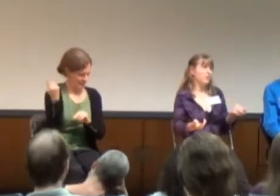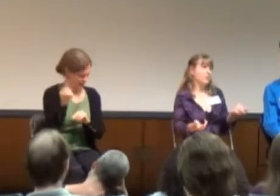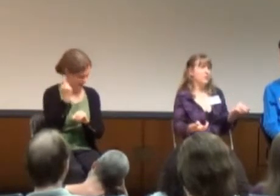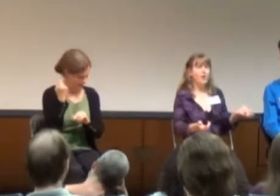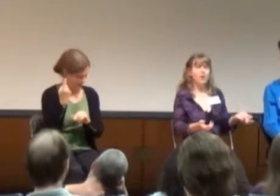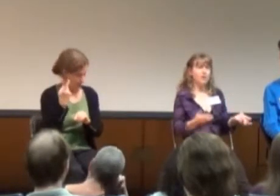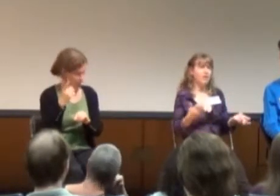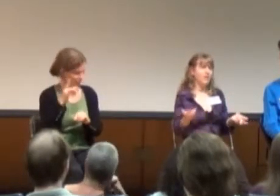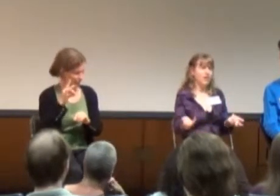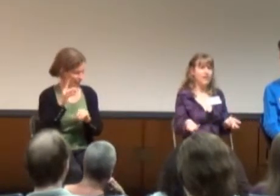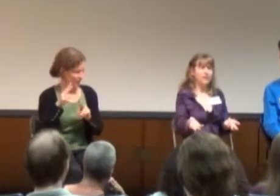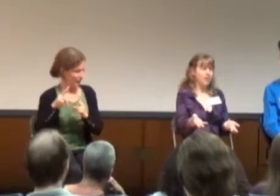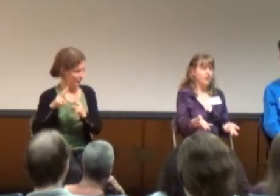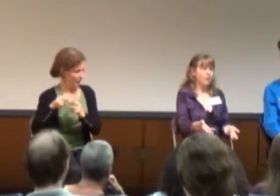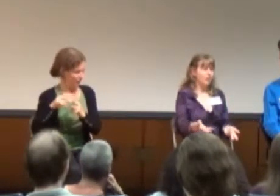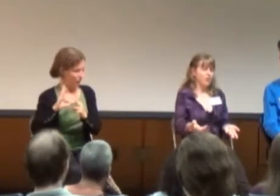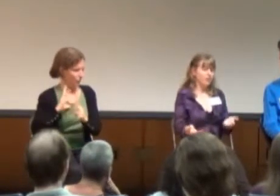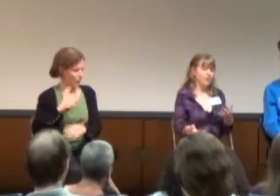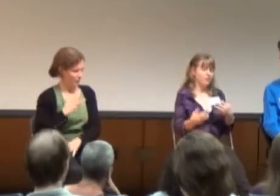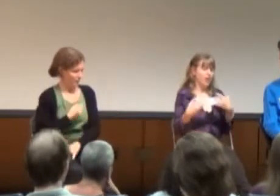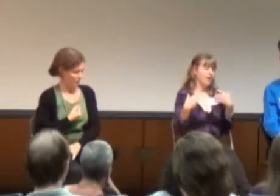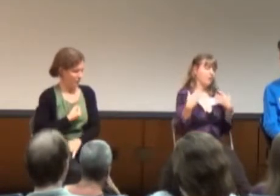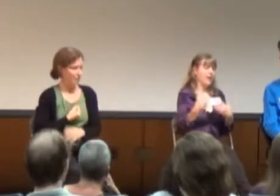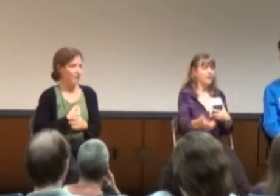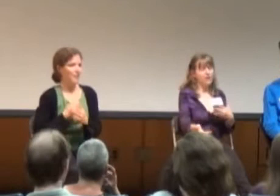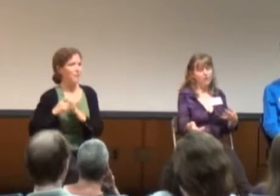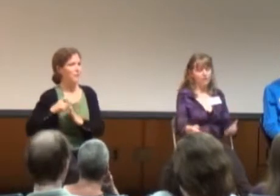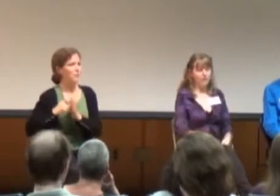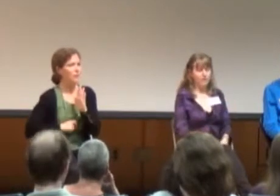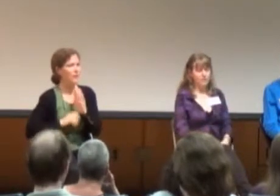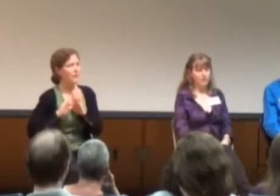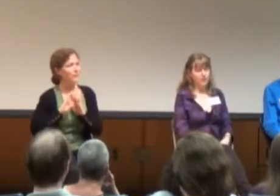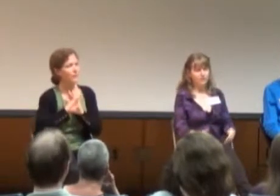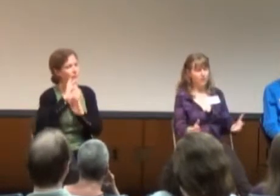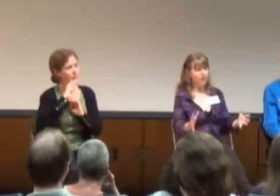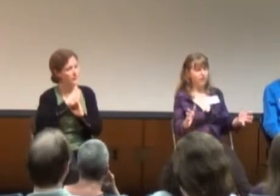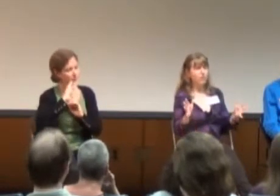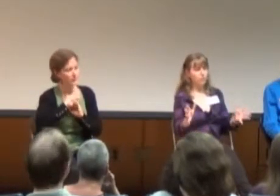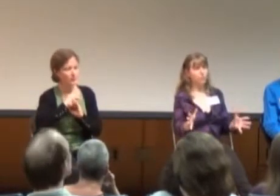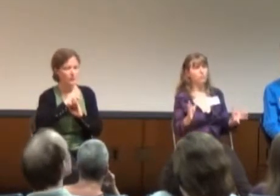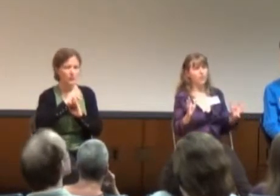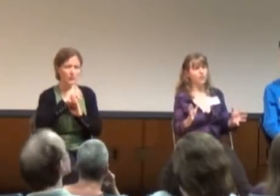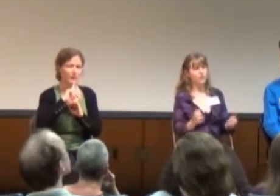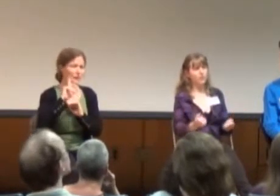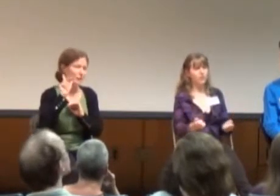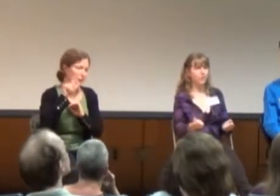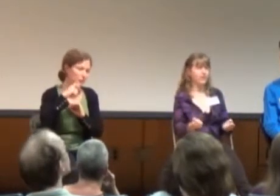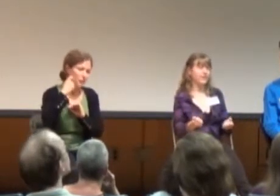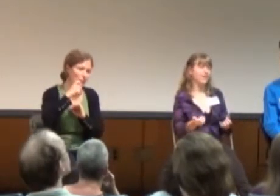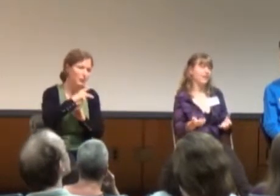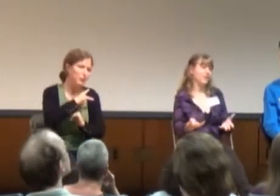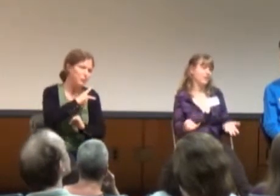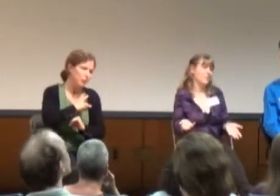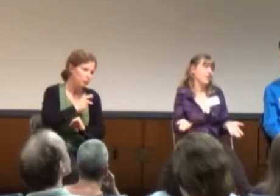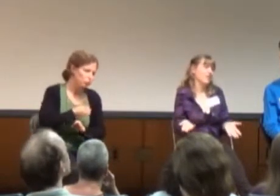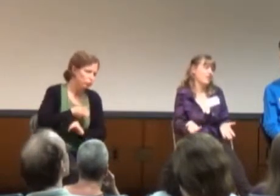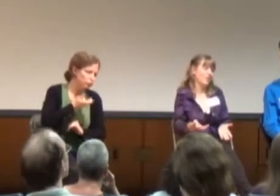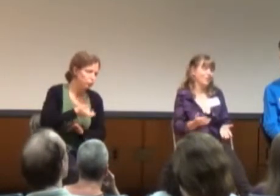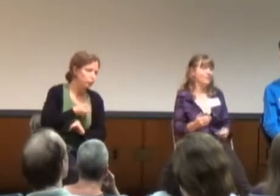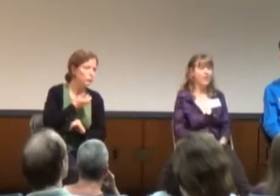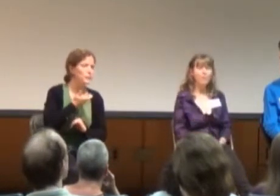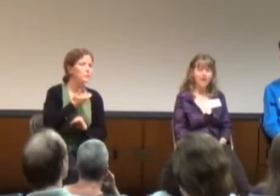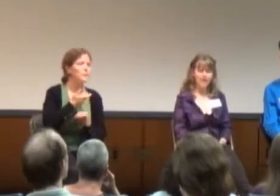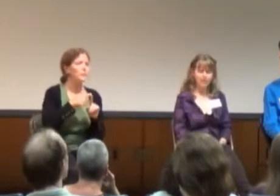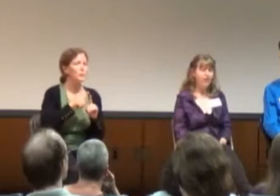somebody who was the partner of a transgender person writing about their experience. Very cool personal stories, and they also punish,